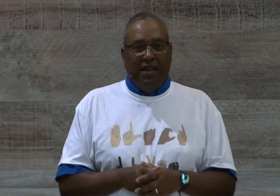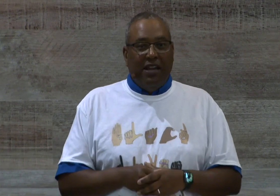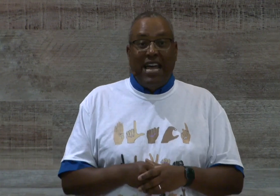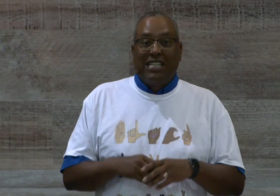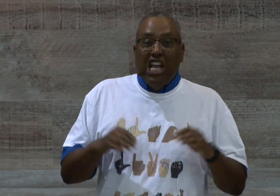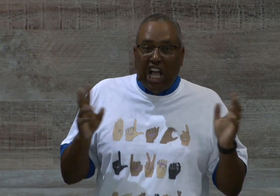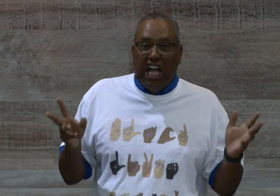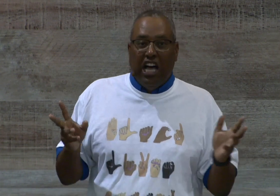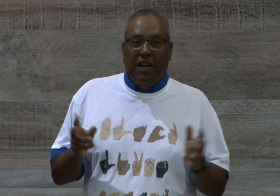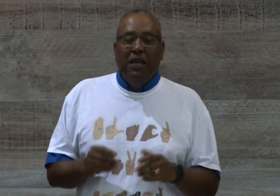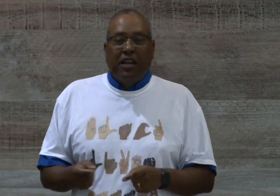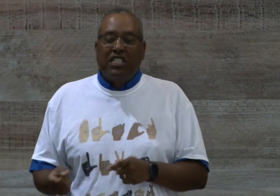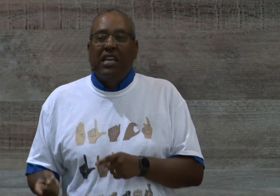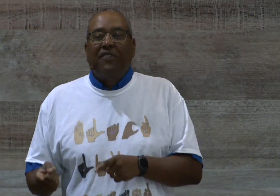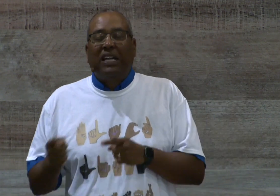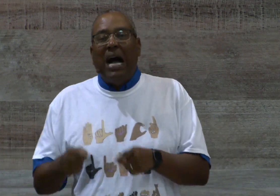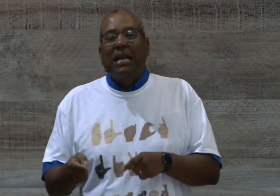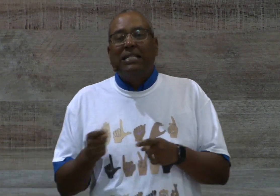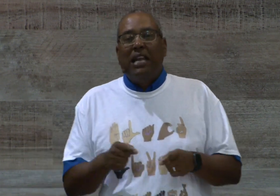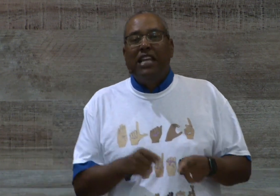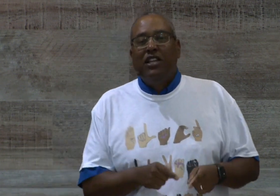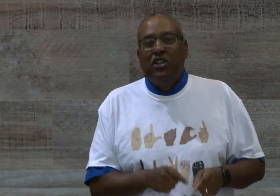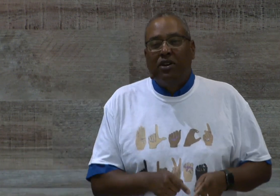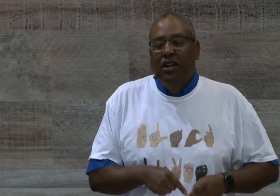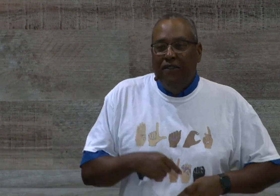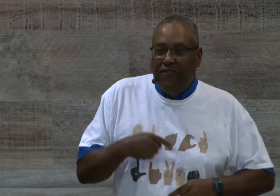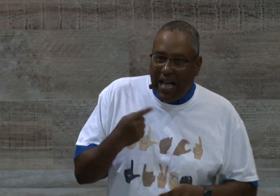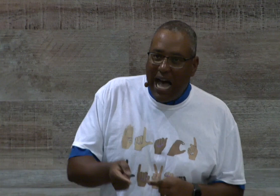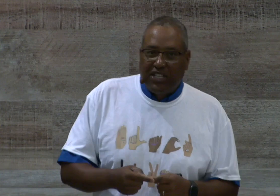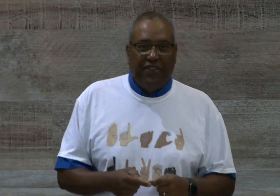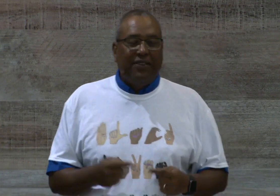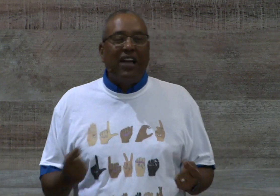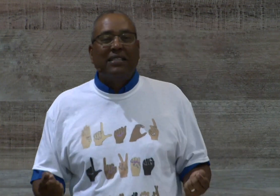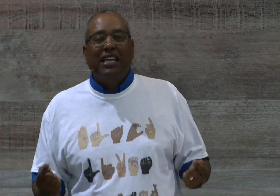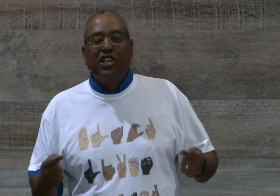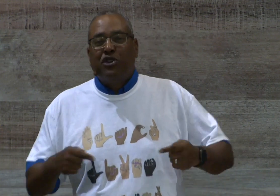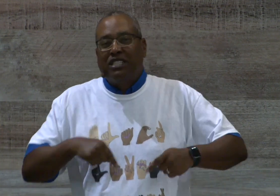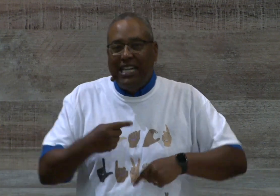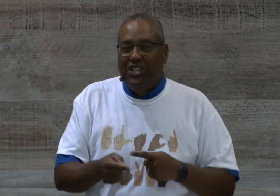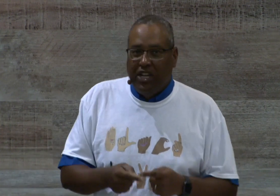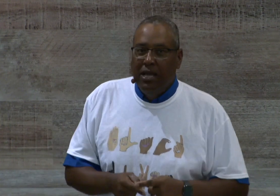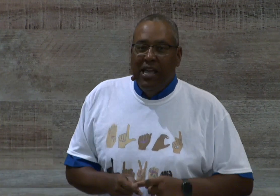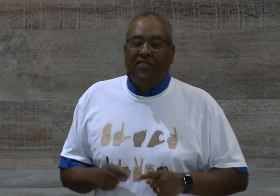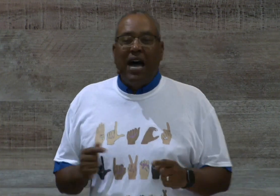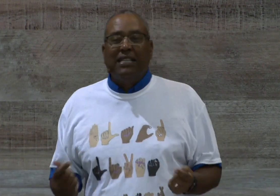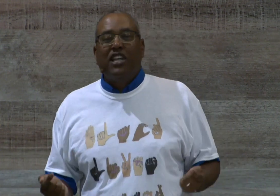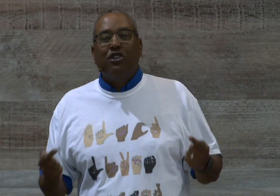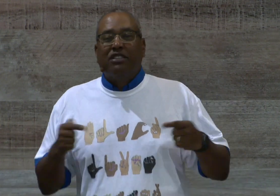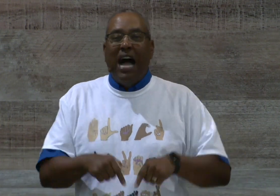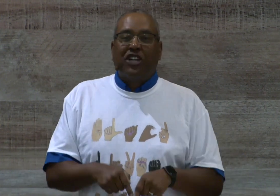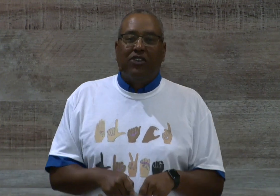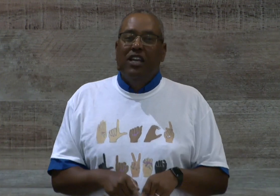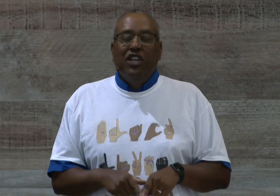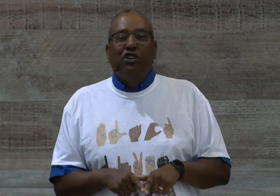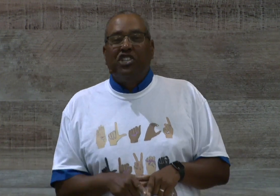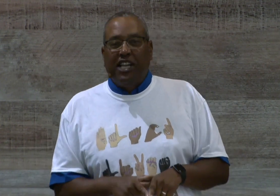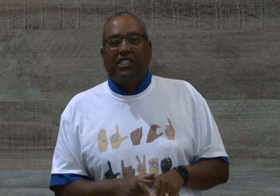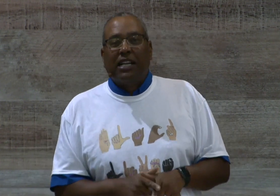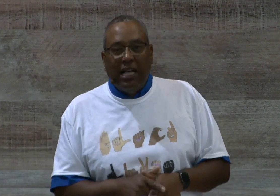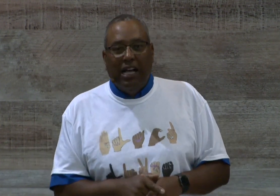a nice club. Because, see, if God is not in your philosophy, if God's not in your teaching, if God's not in your doctrine, you're just a club,